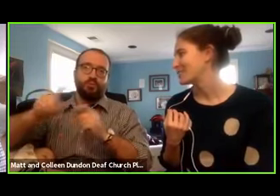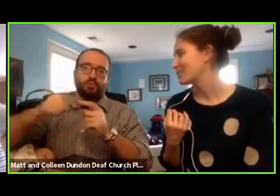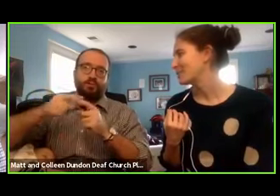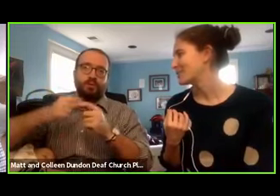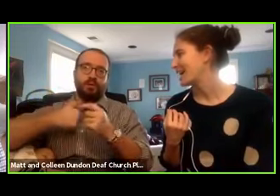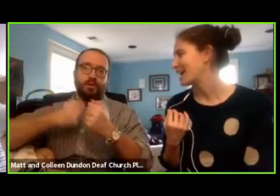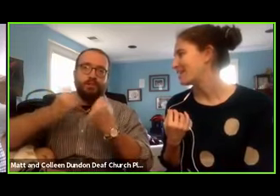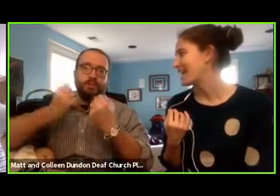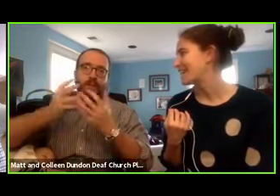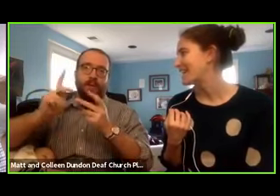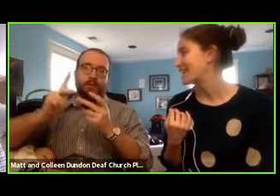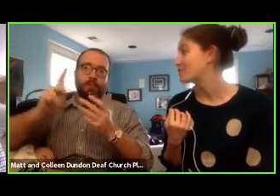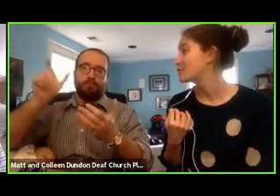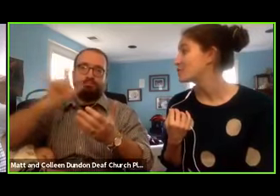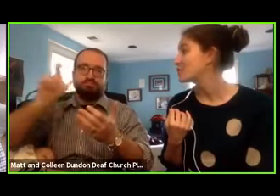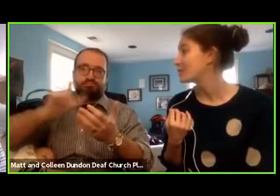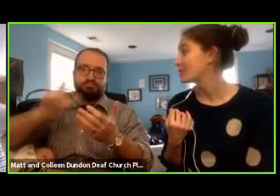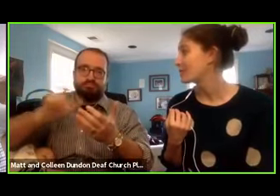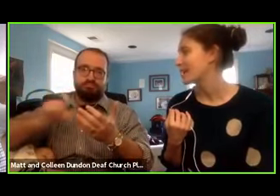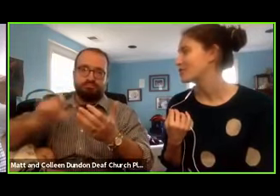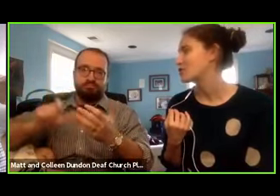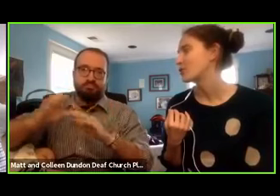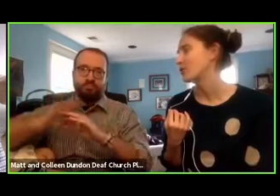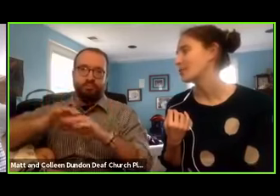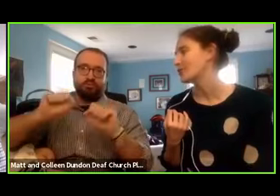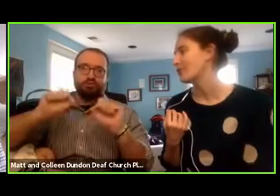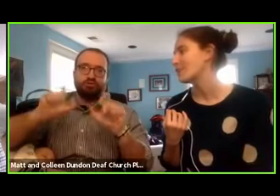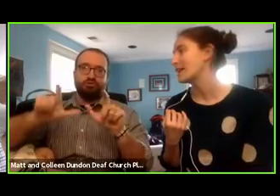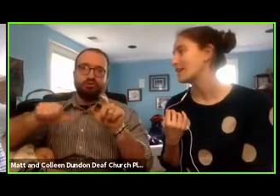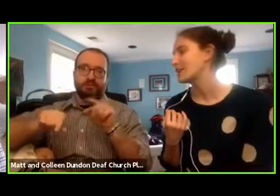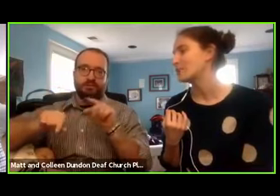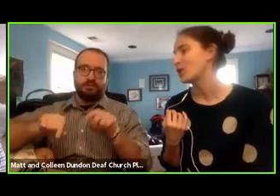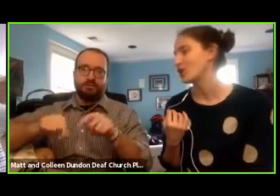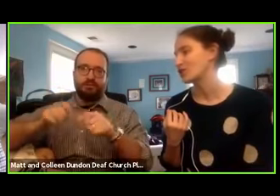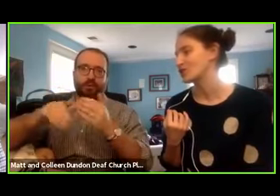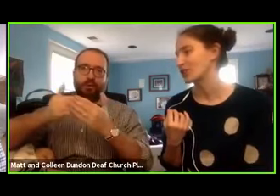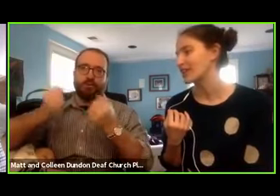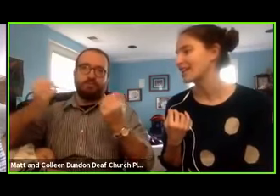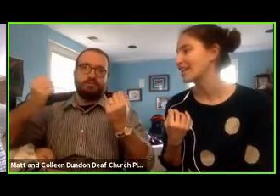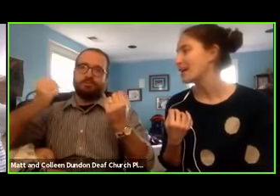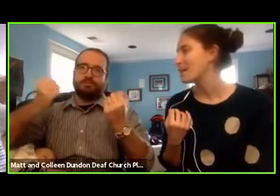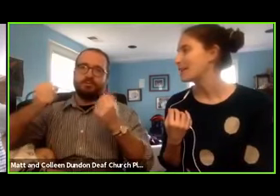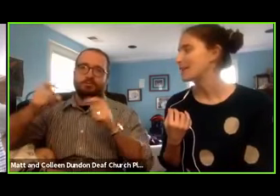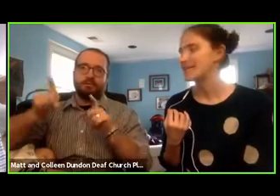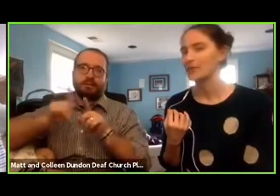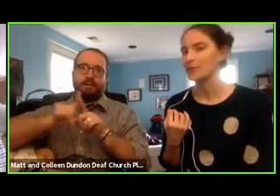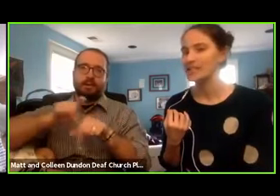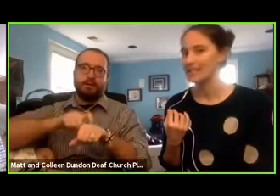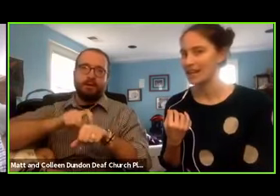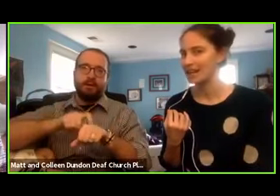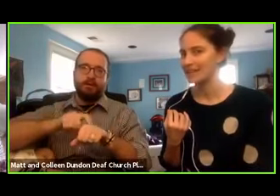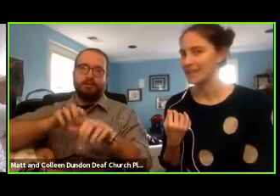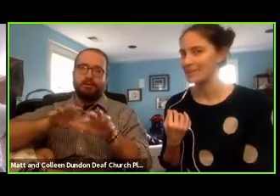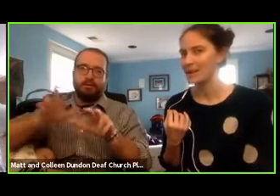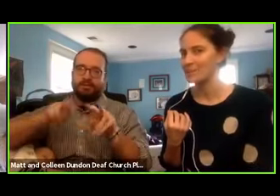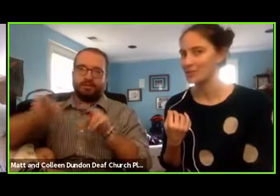you know, this whole time. And then zoom, you know, it's so funny when you have many people on the screen because everybody's signing at the same time. It's